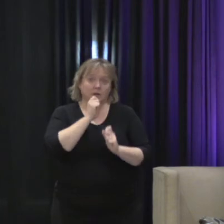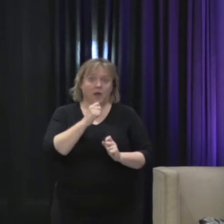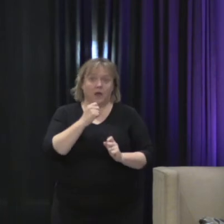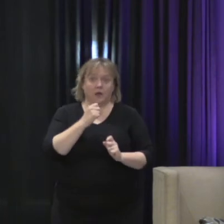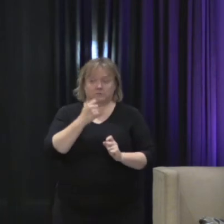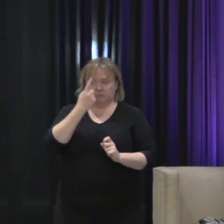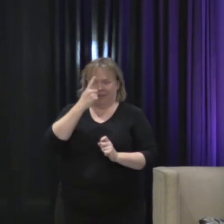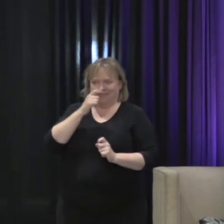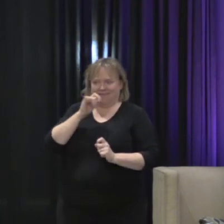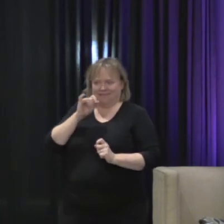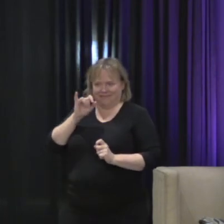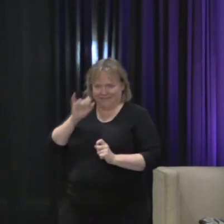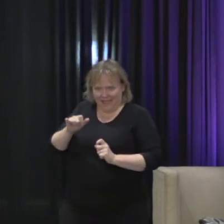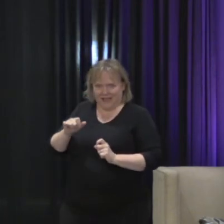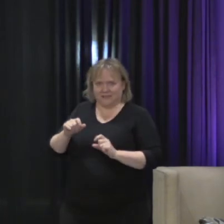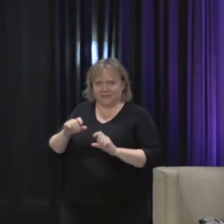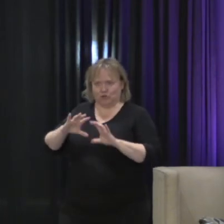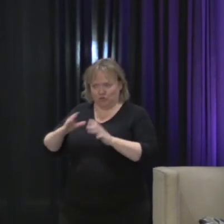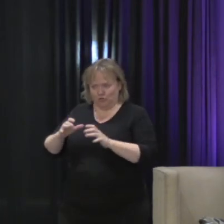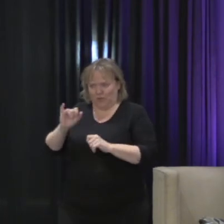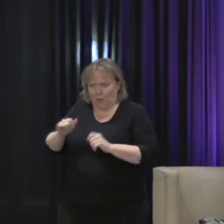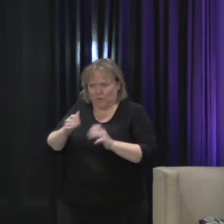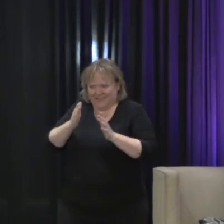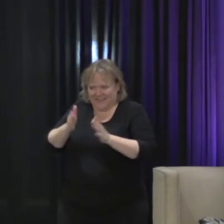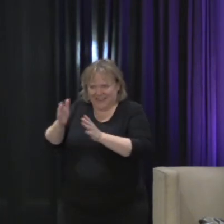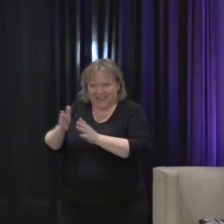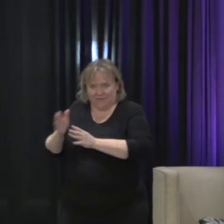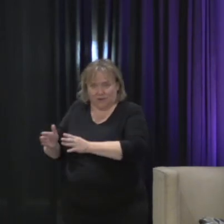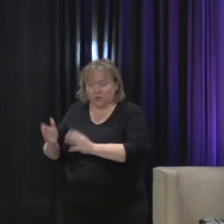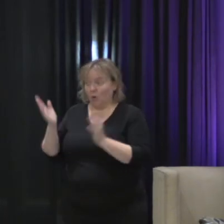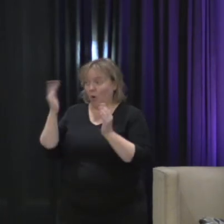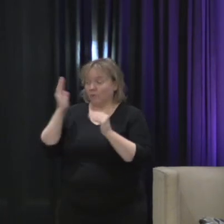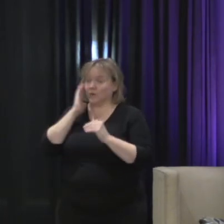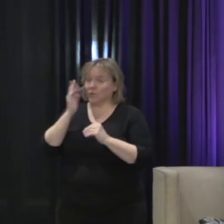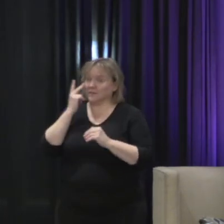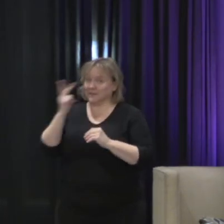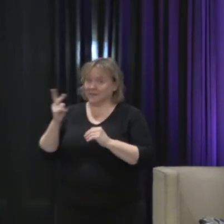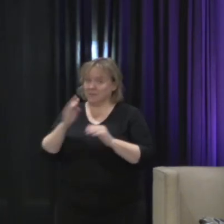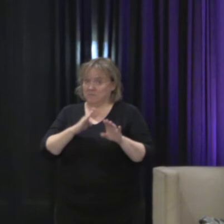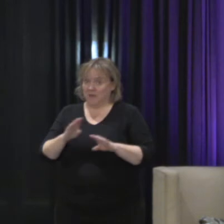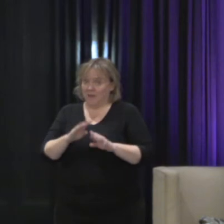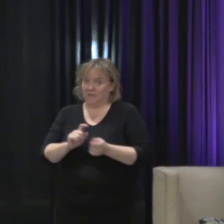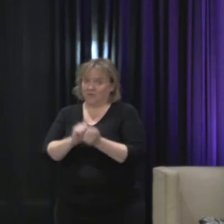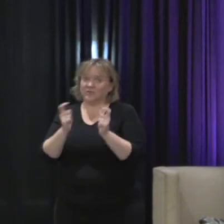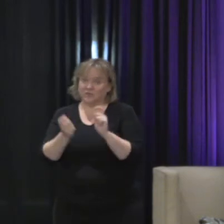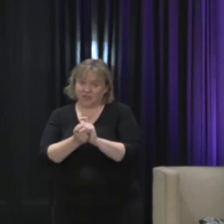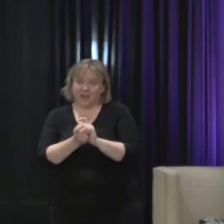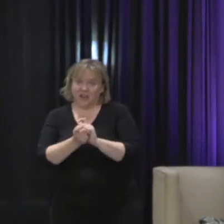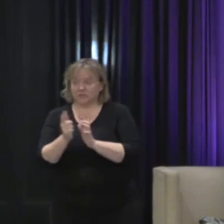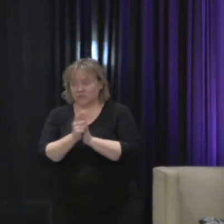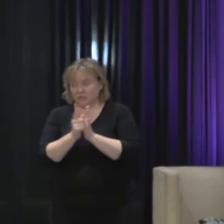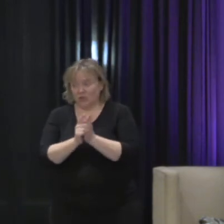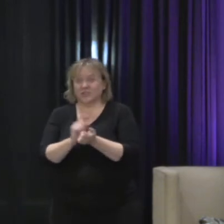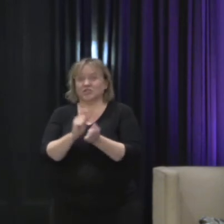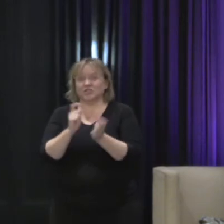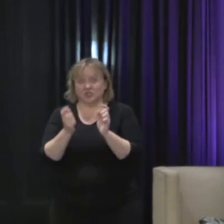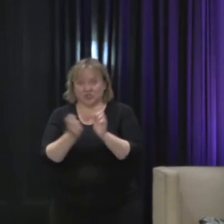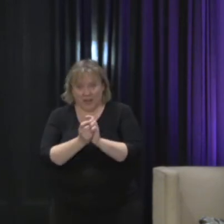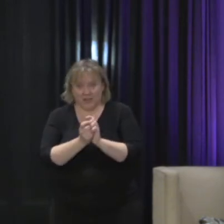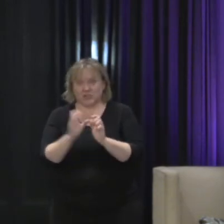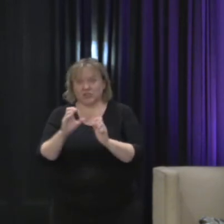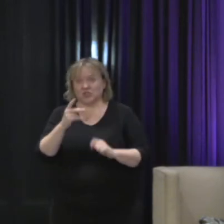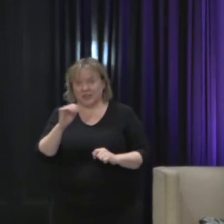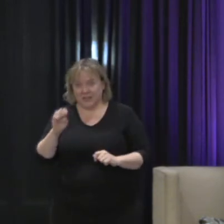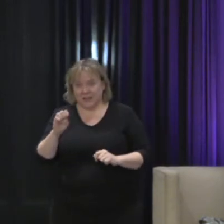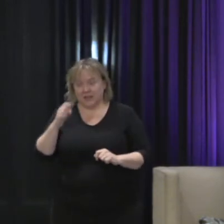that we're going to hopefully see some change in Chilean practice as it is, you know, with kind of a strict